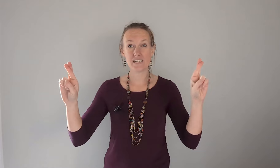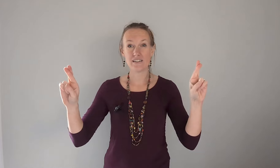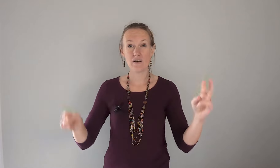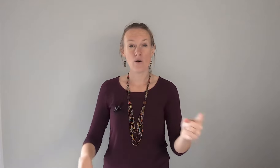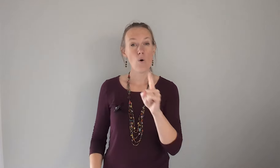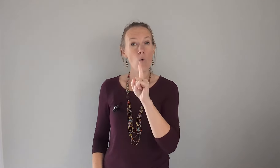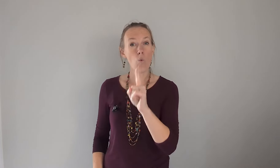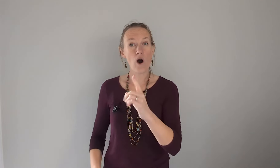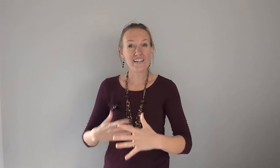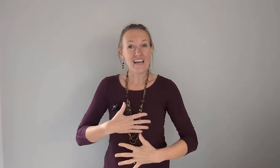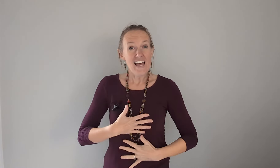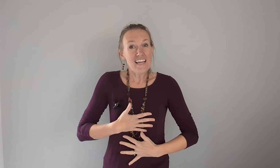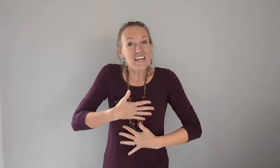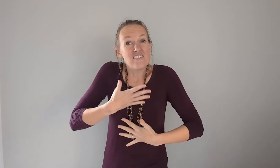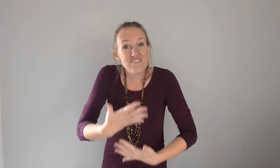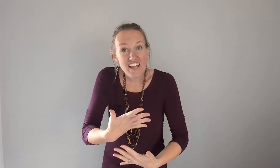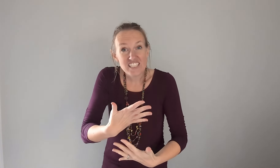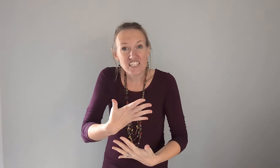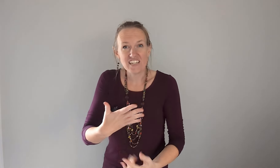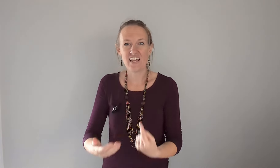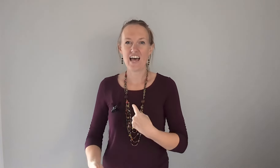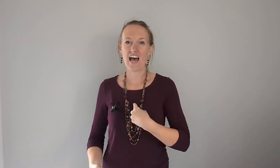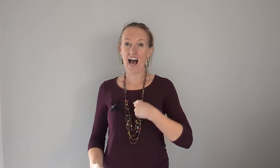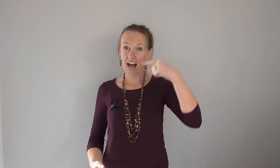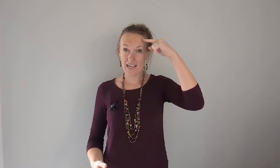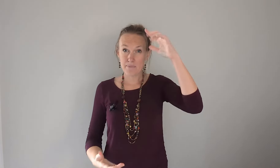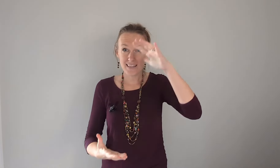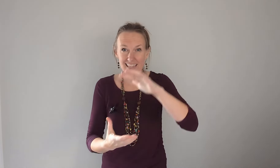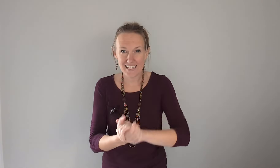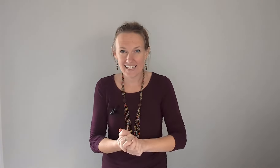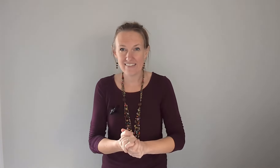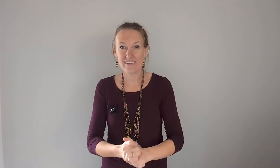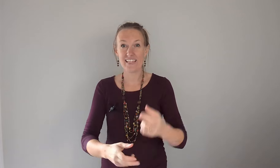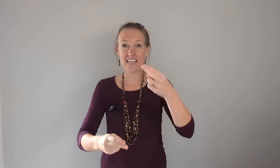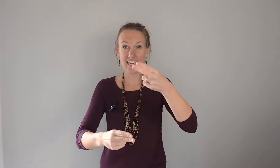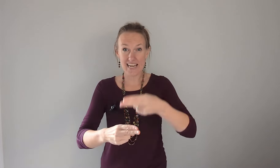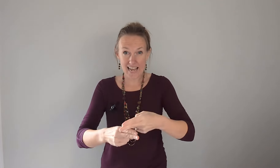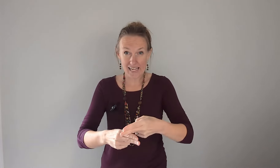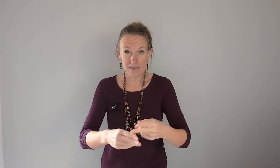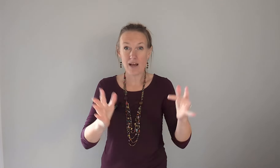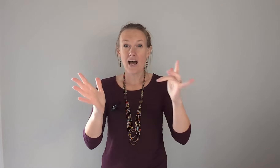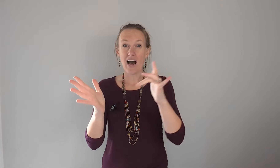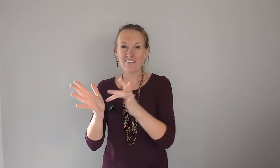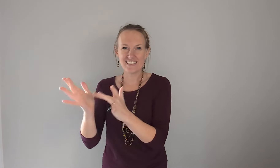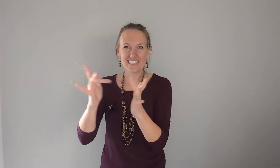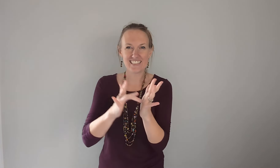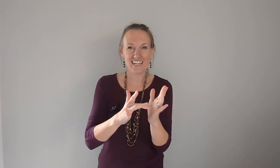one confession i believe in the name of jesus